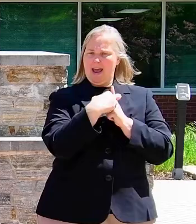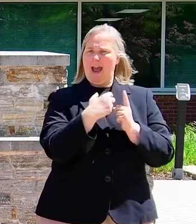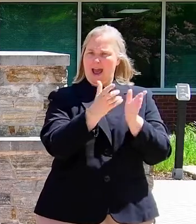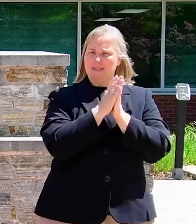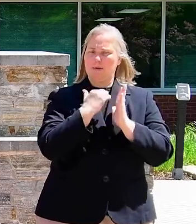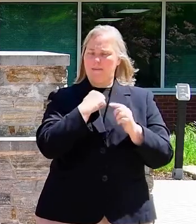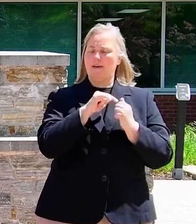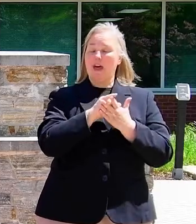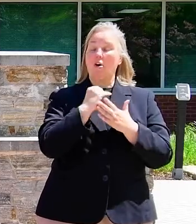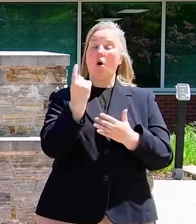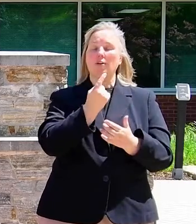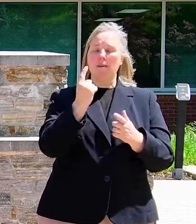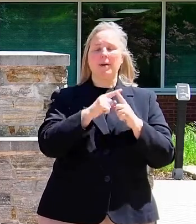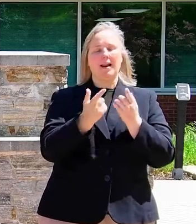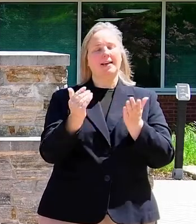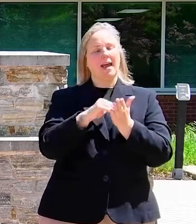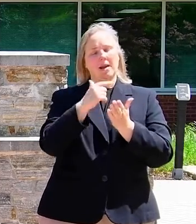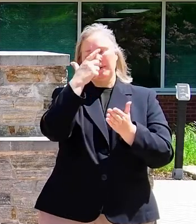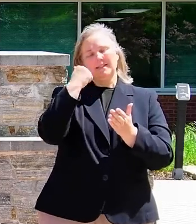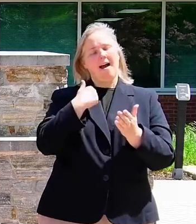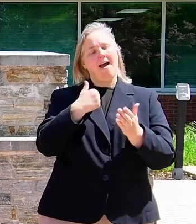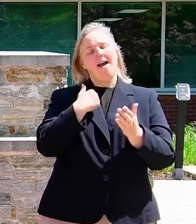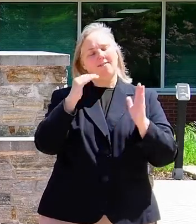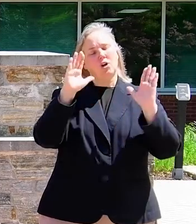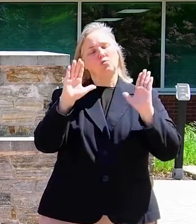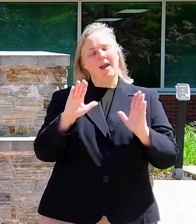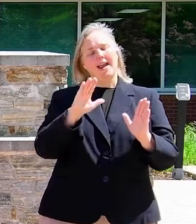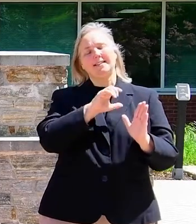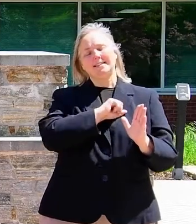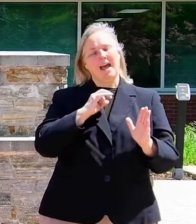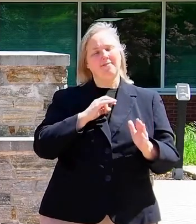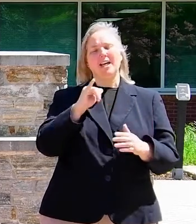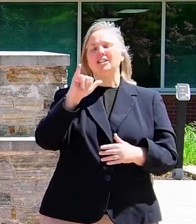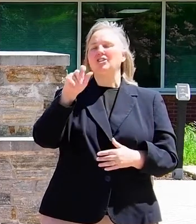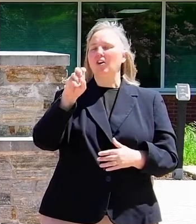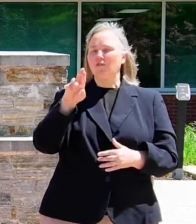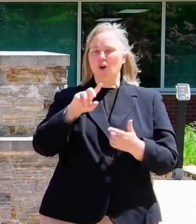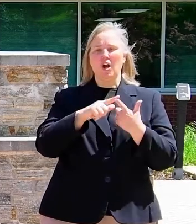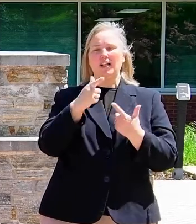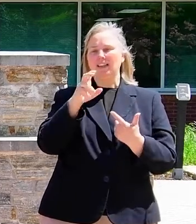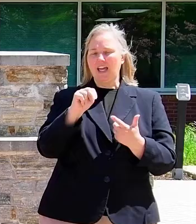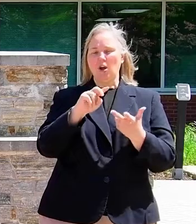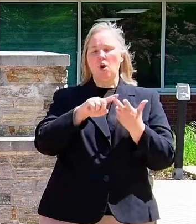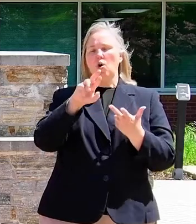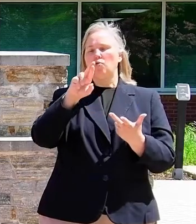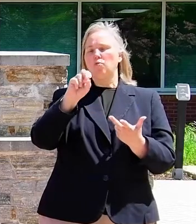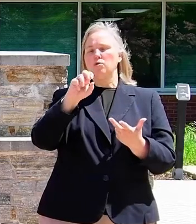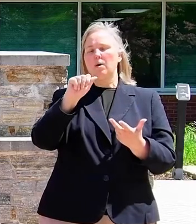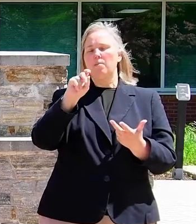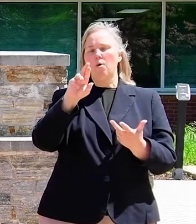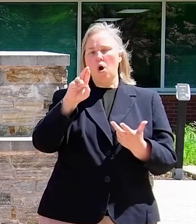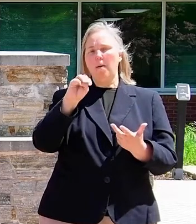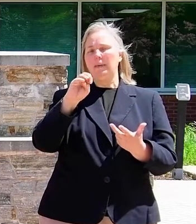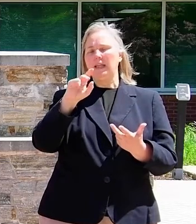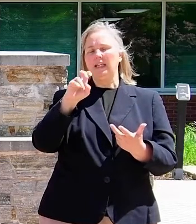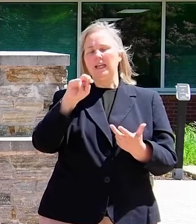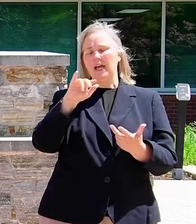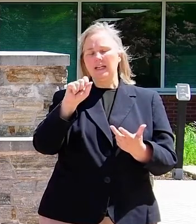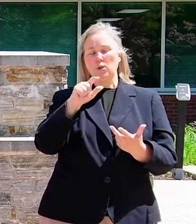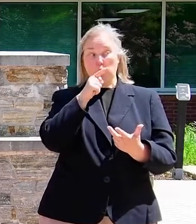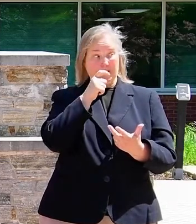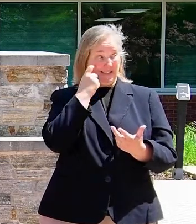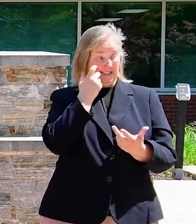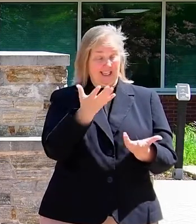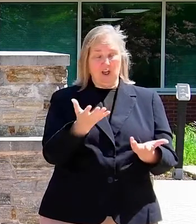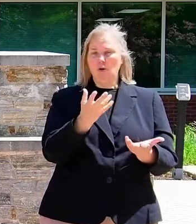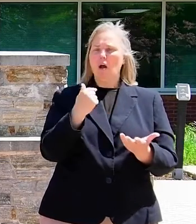And again, because I have great staff, Jennifer, Glenn, Rosemar Melendez, who is here, who have never stopped fighting for